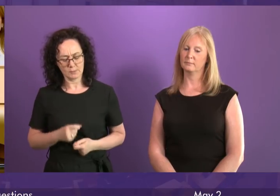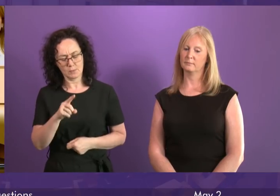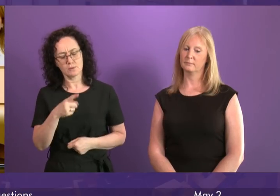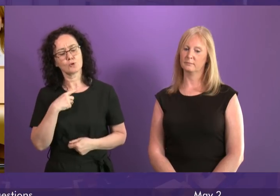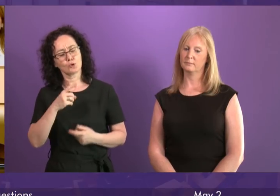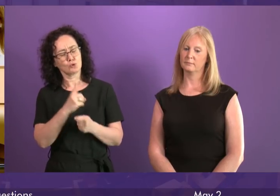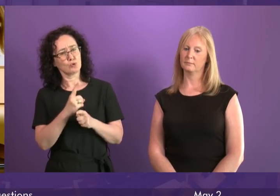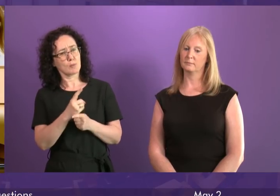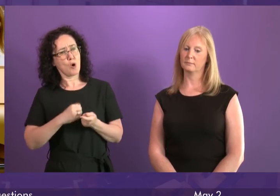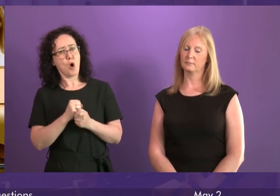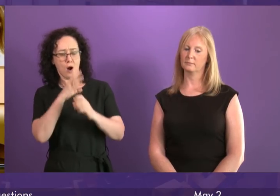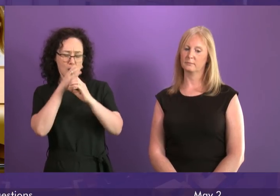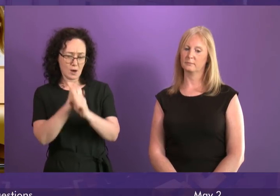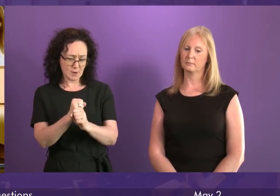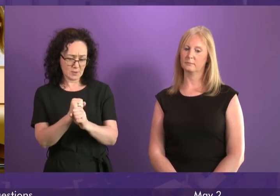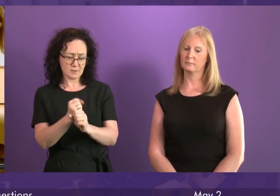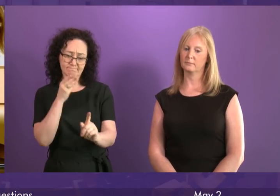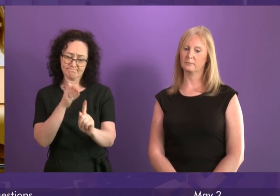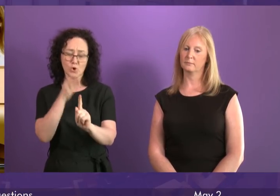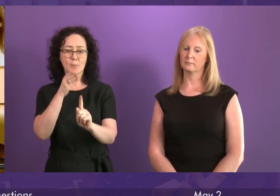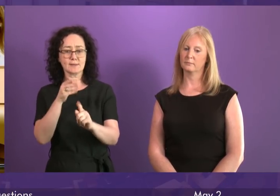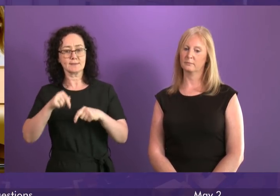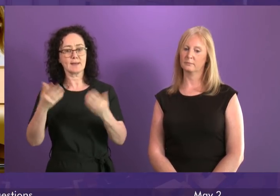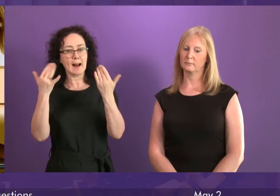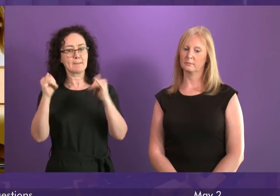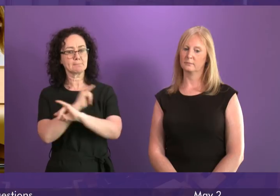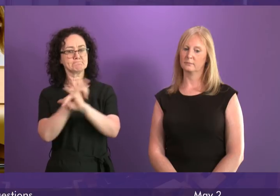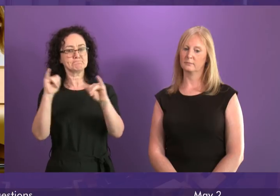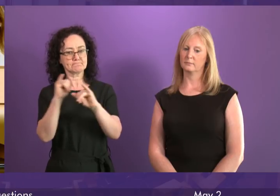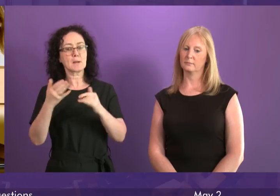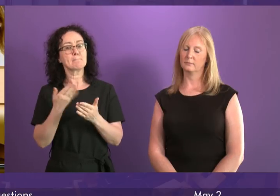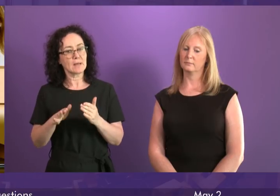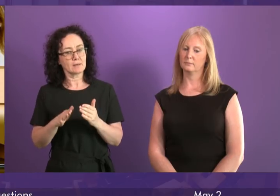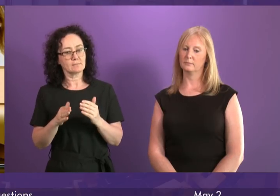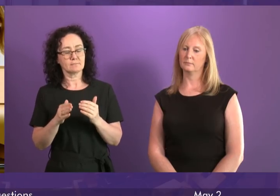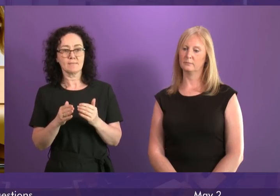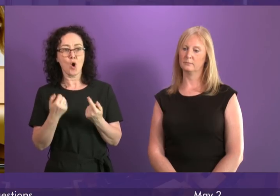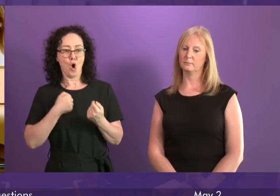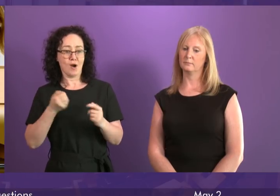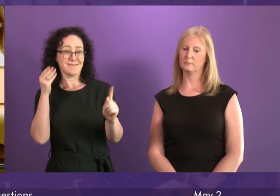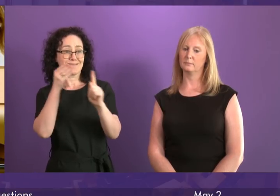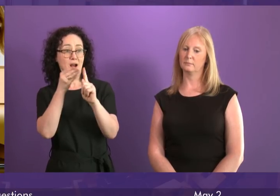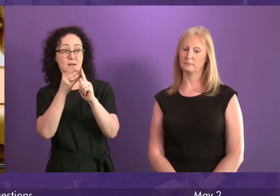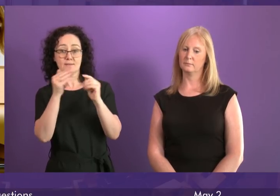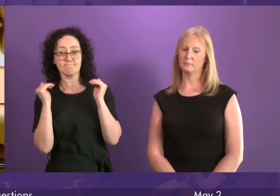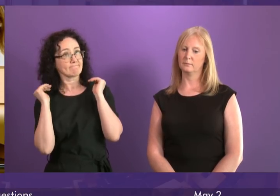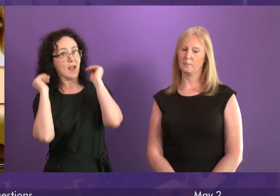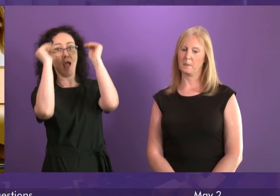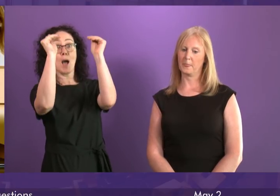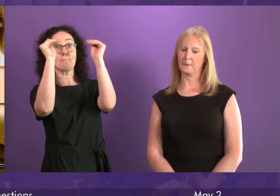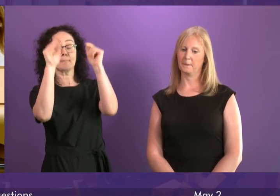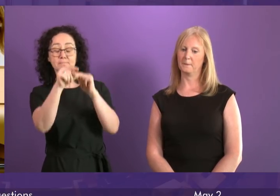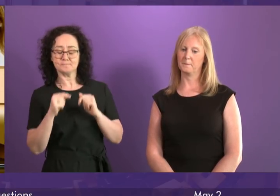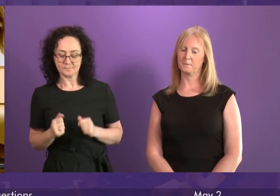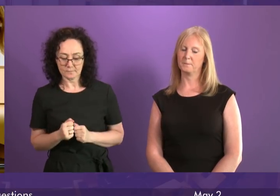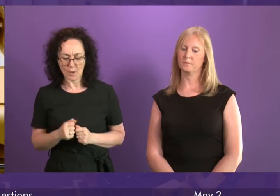recognise the climate emergency, the first thing we have done is increase the scale of our targets. We will now look at our climate change